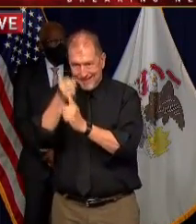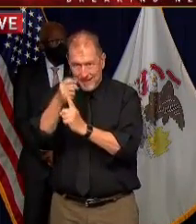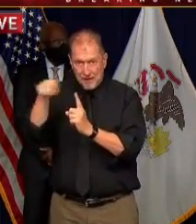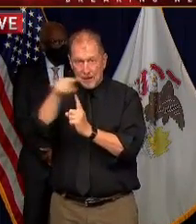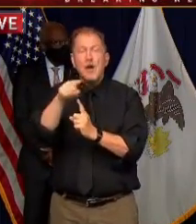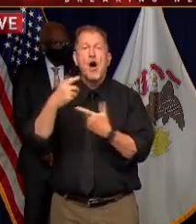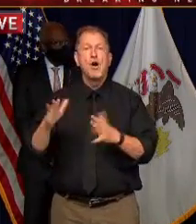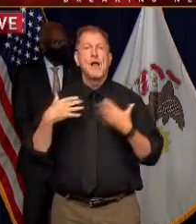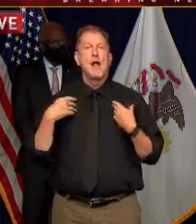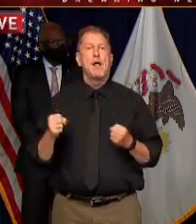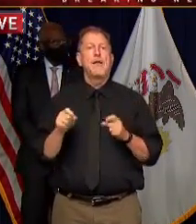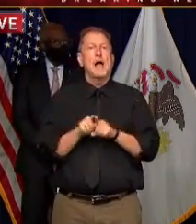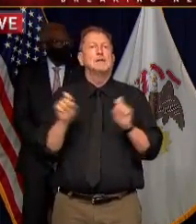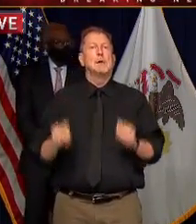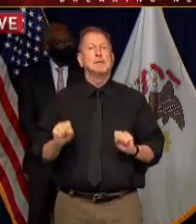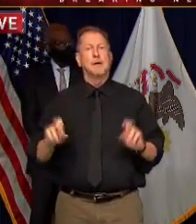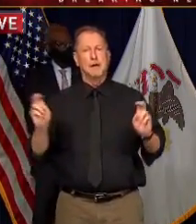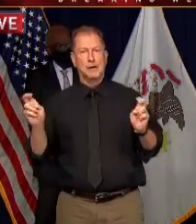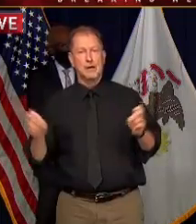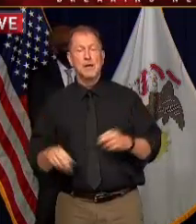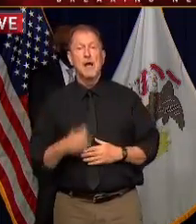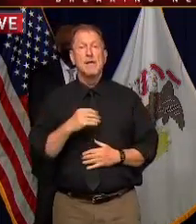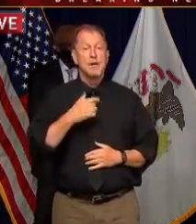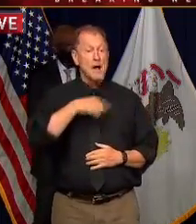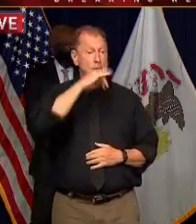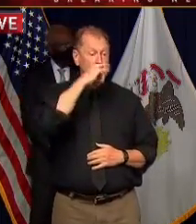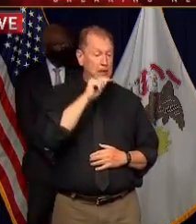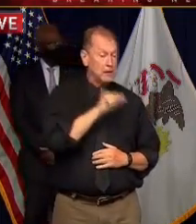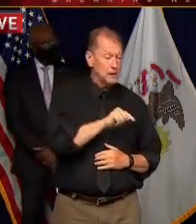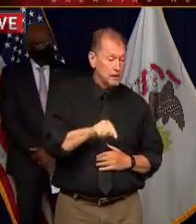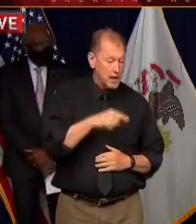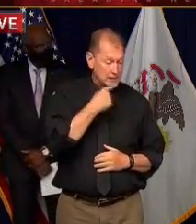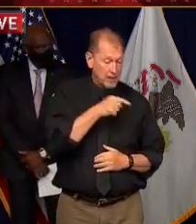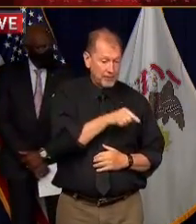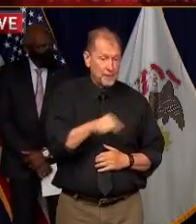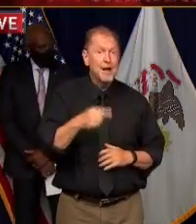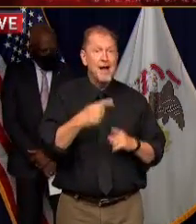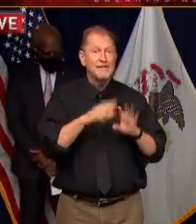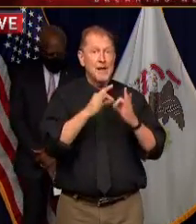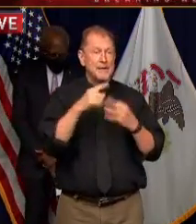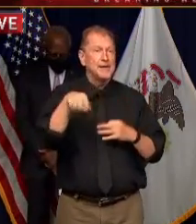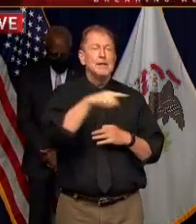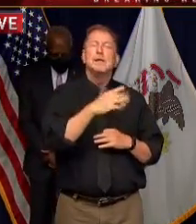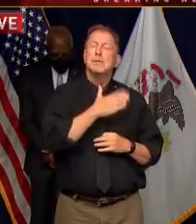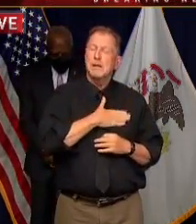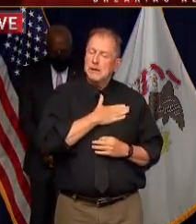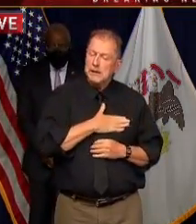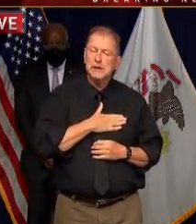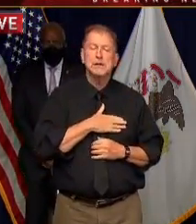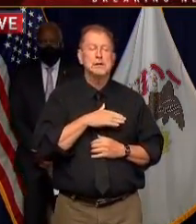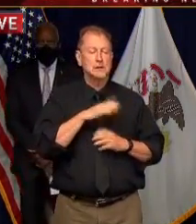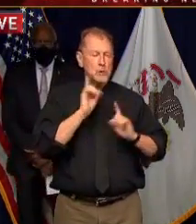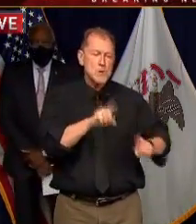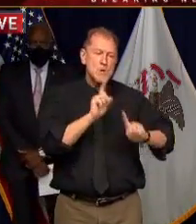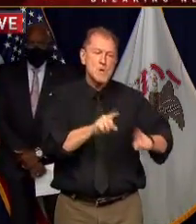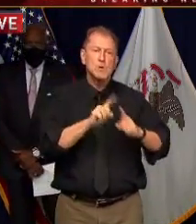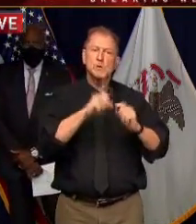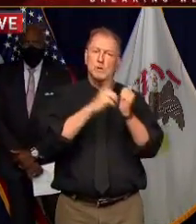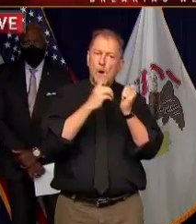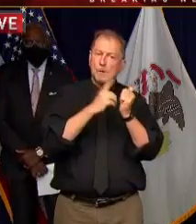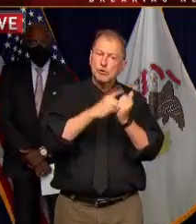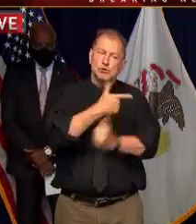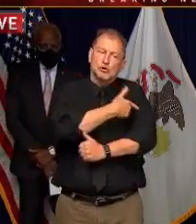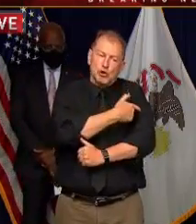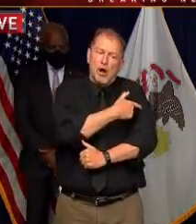and to my pediatric patients I tell them and I tell their families please schedule your health maintenance visits get all your